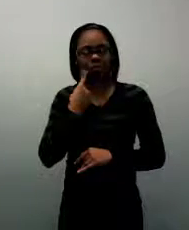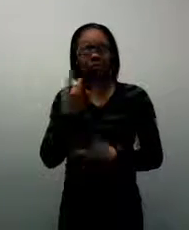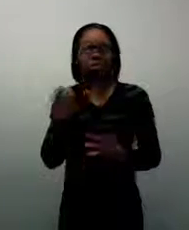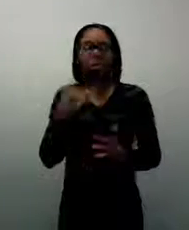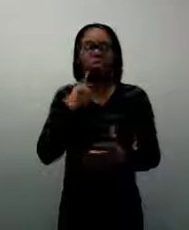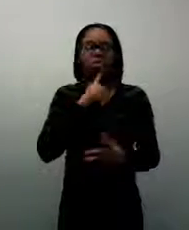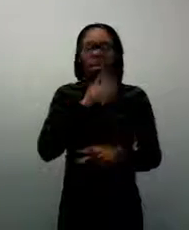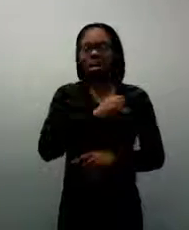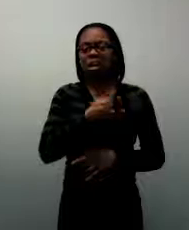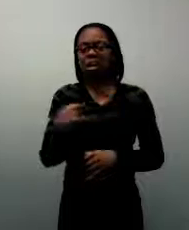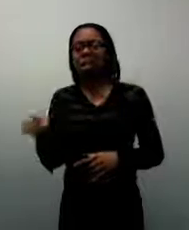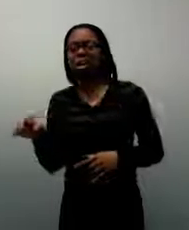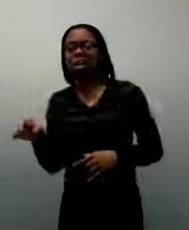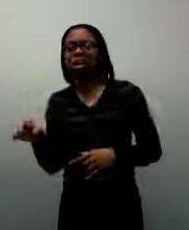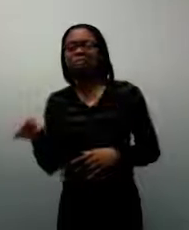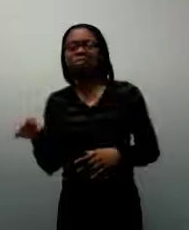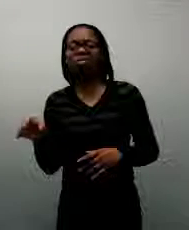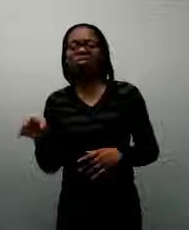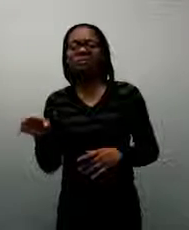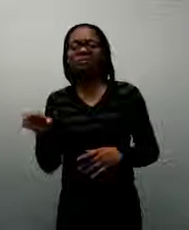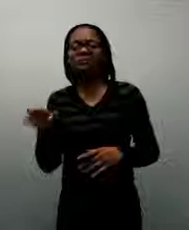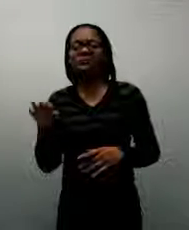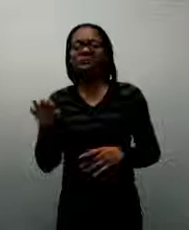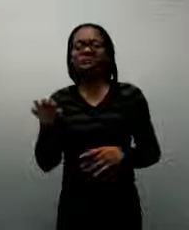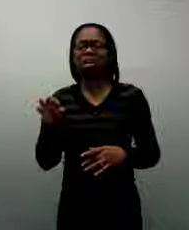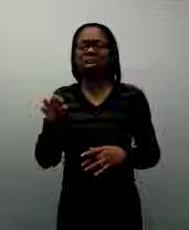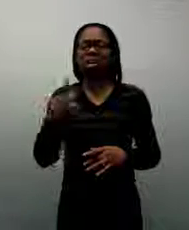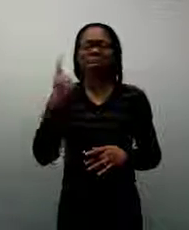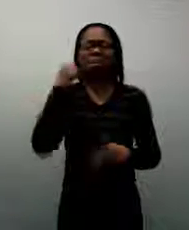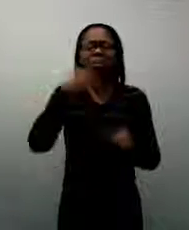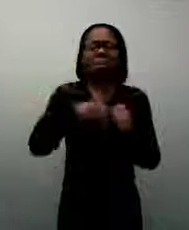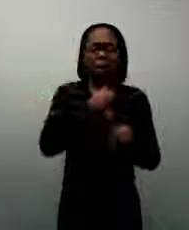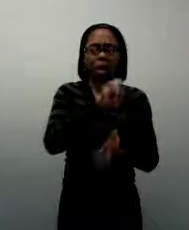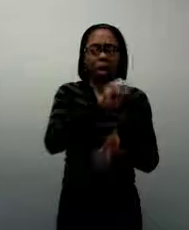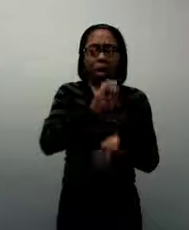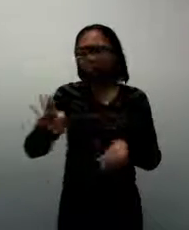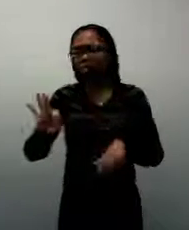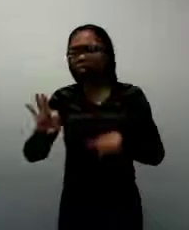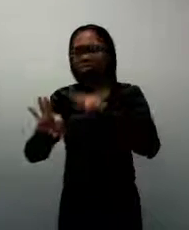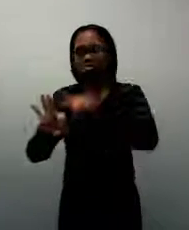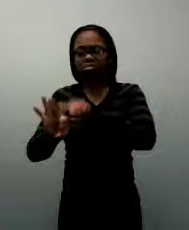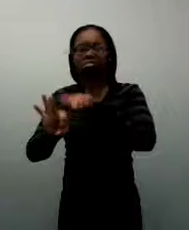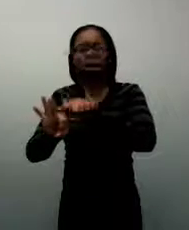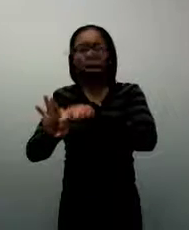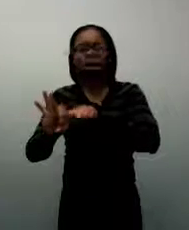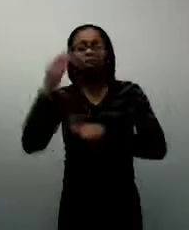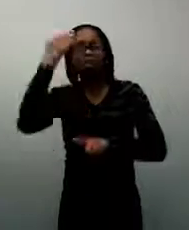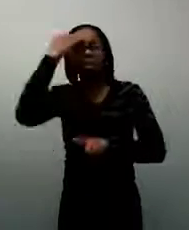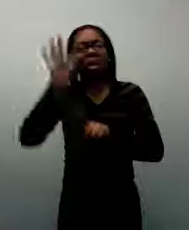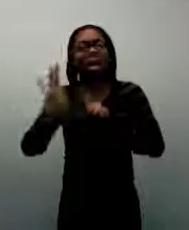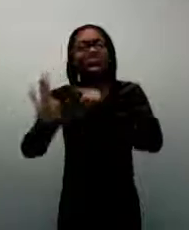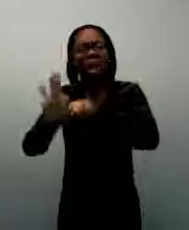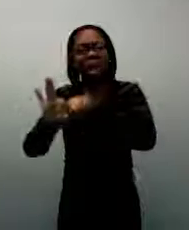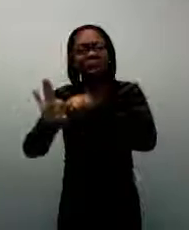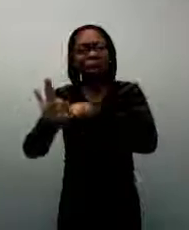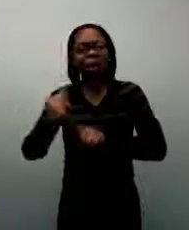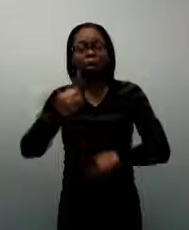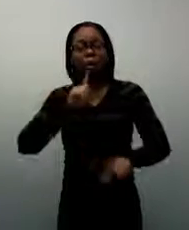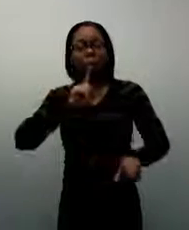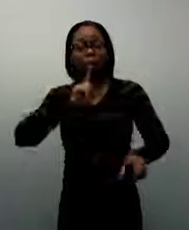that the F sound in off was F. And she explained it to me and it was pretty exciting to see that she was beginning